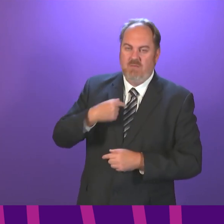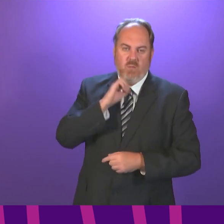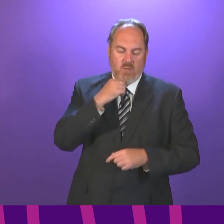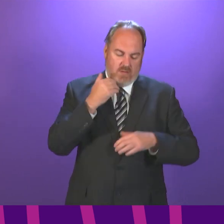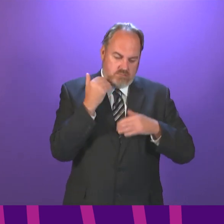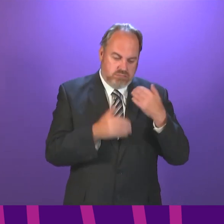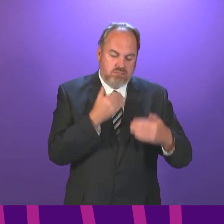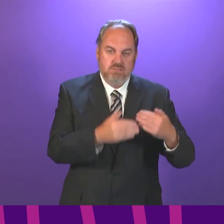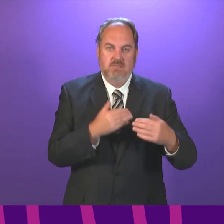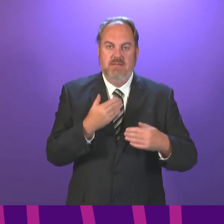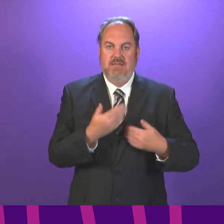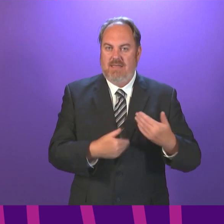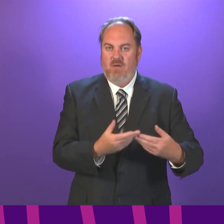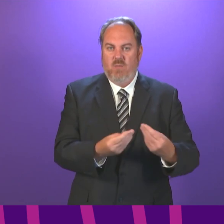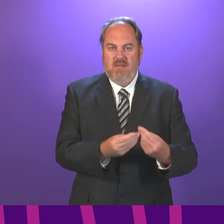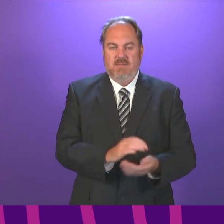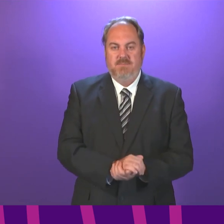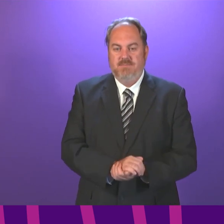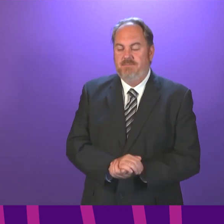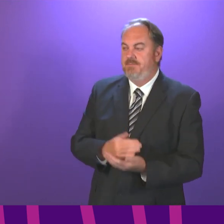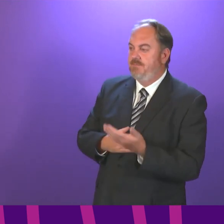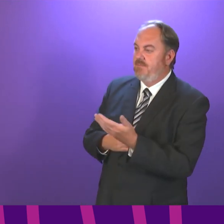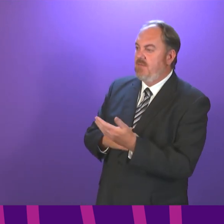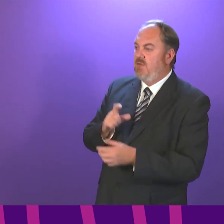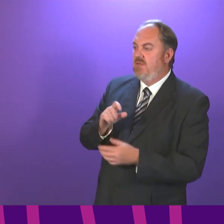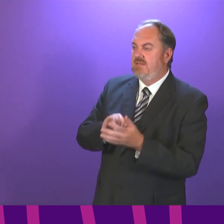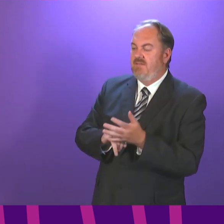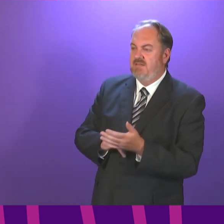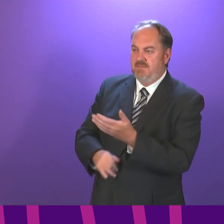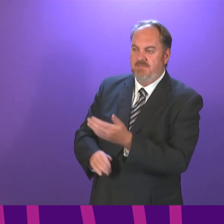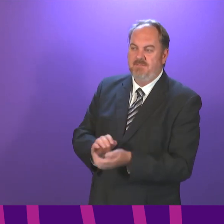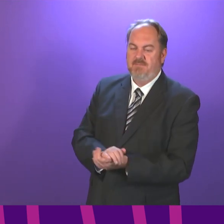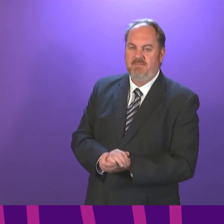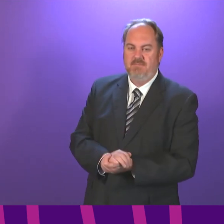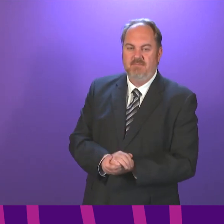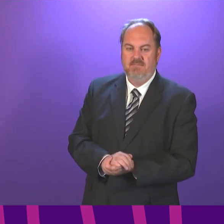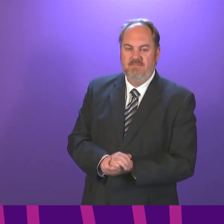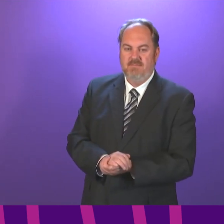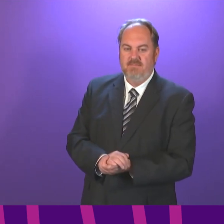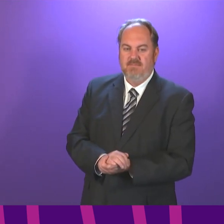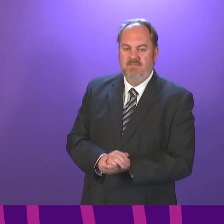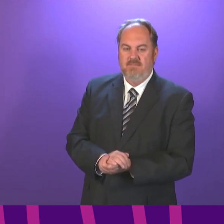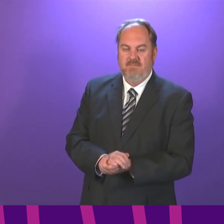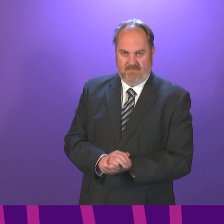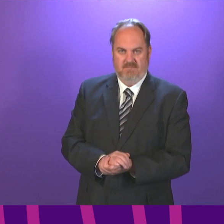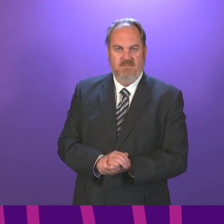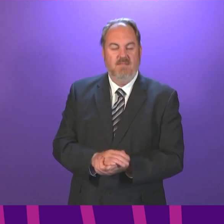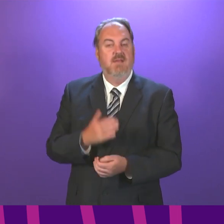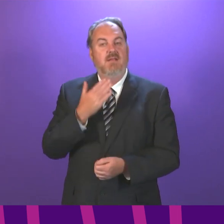I would to thank